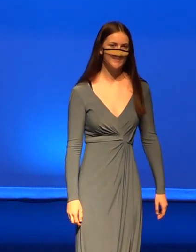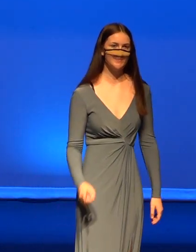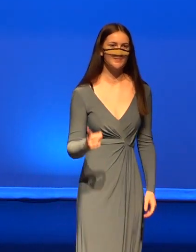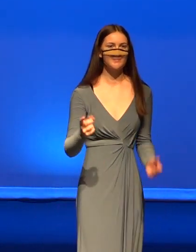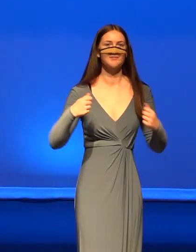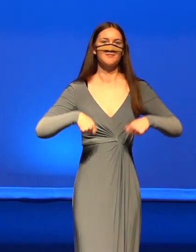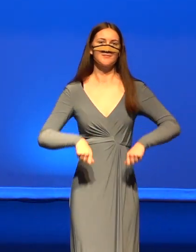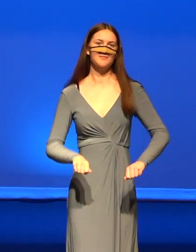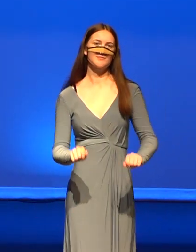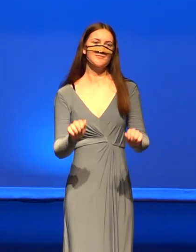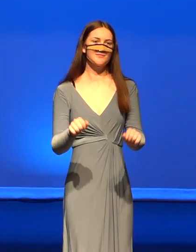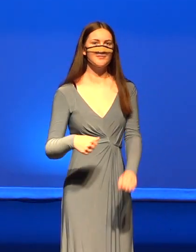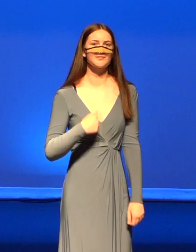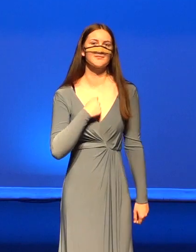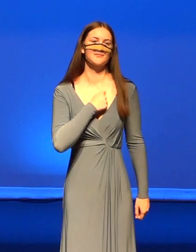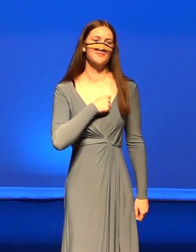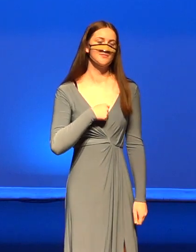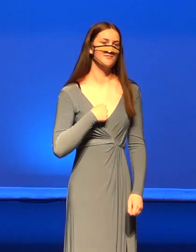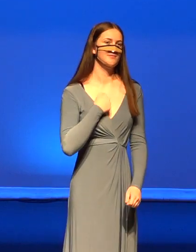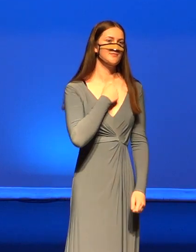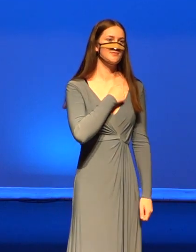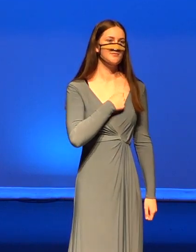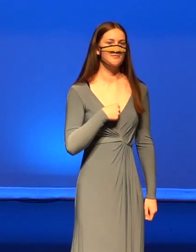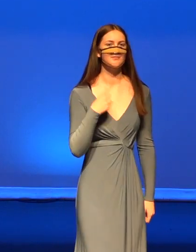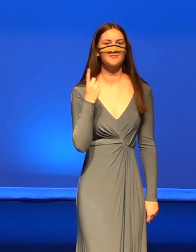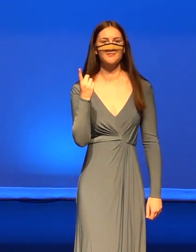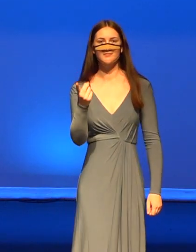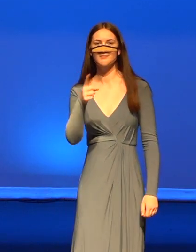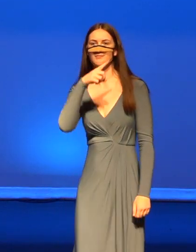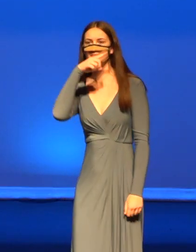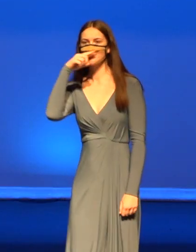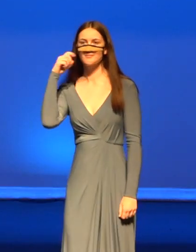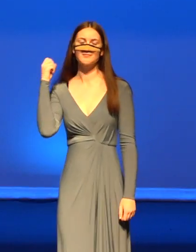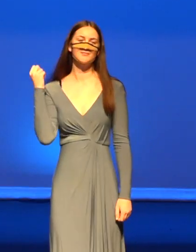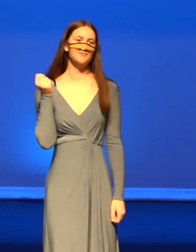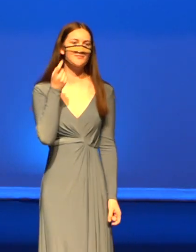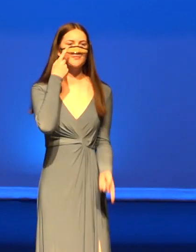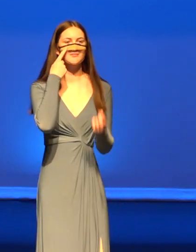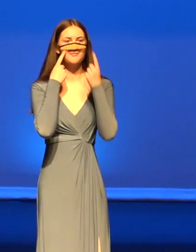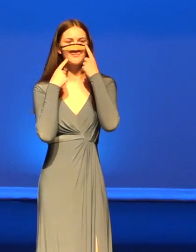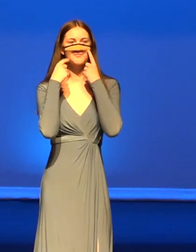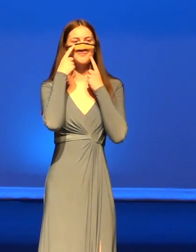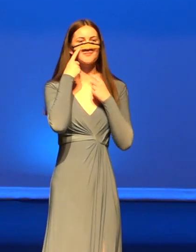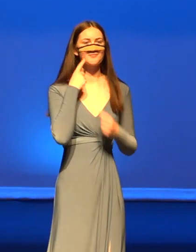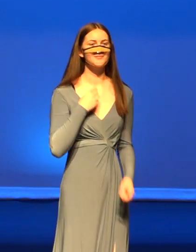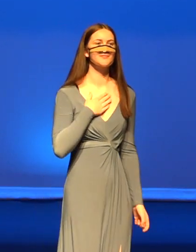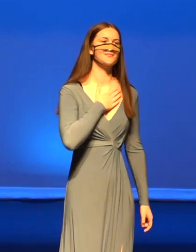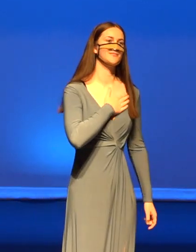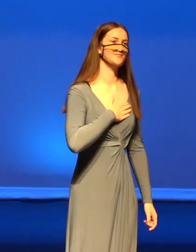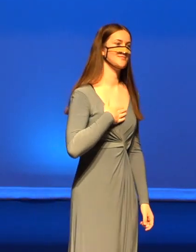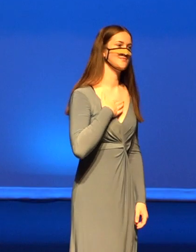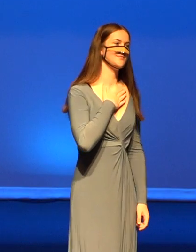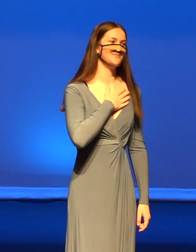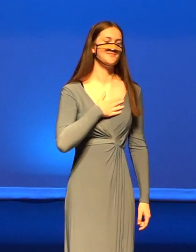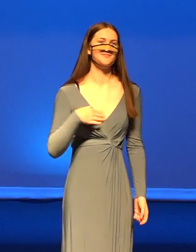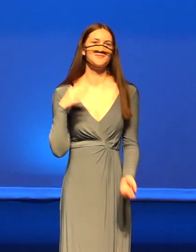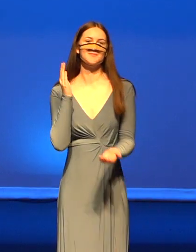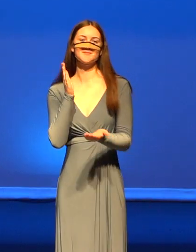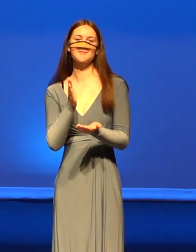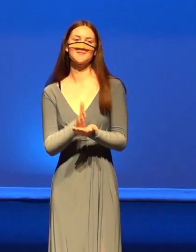Trying to apologize. You're so angry when you cry. Please just